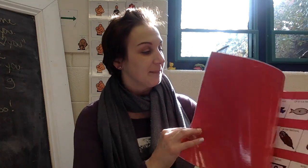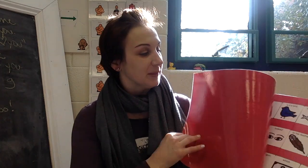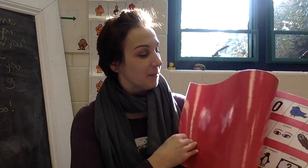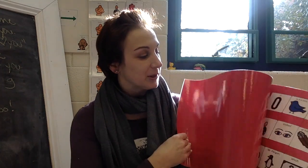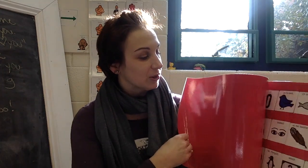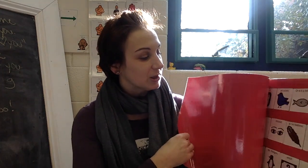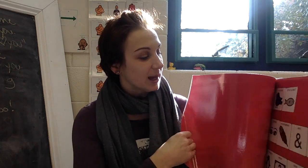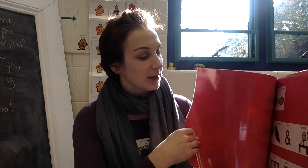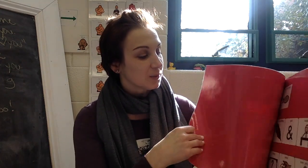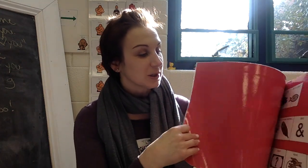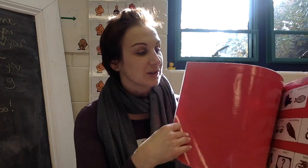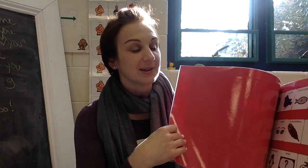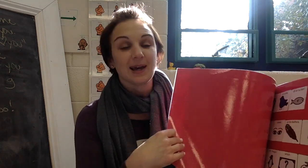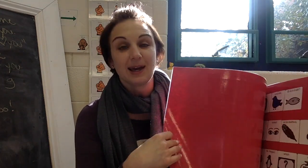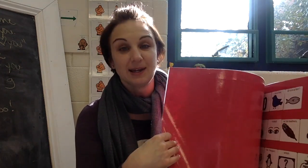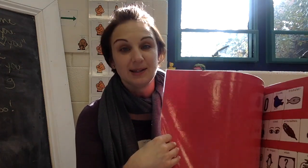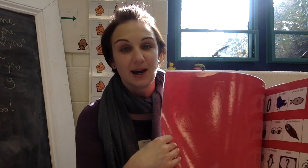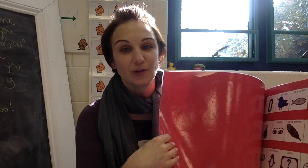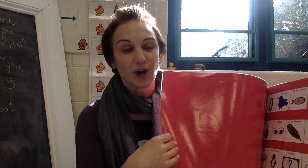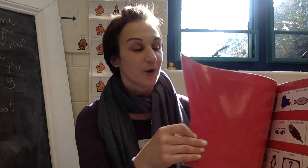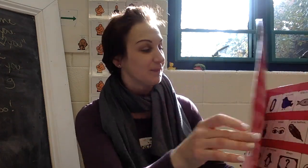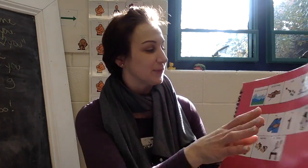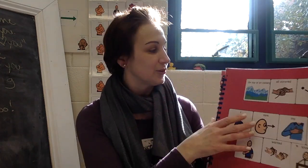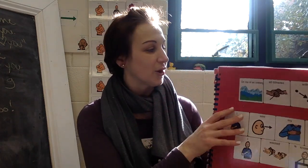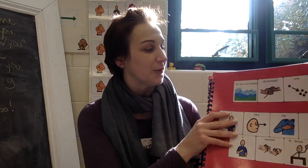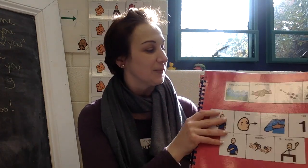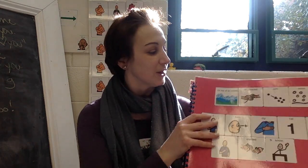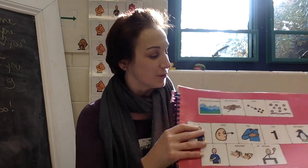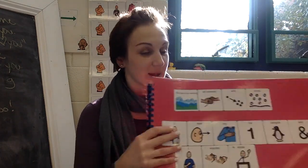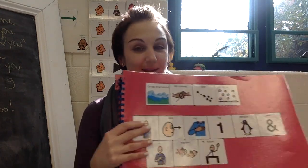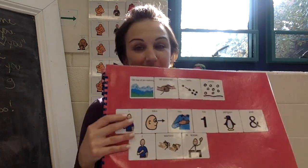But there are a lot of words that they now know. So it goes like this.